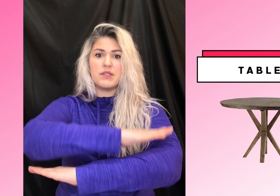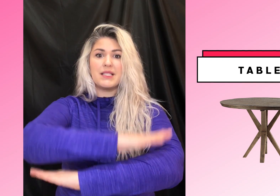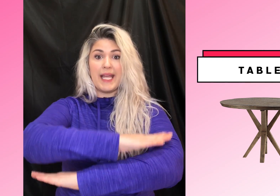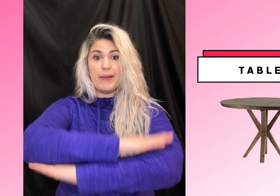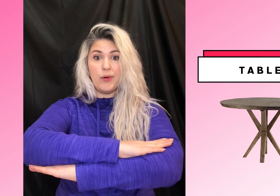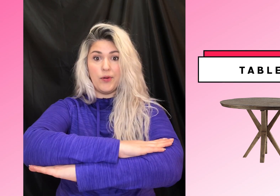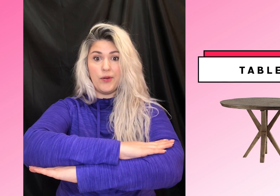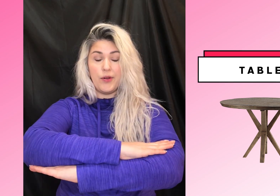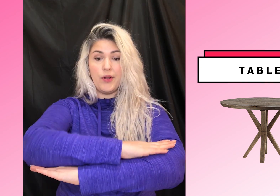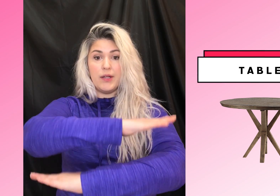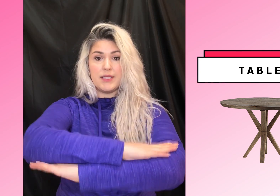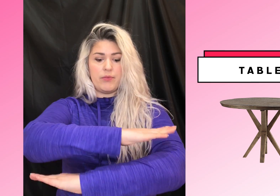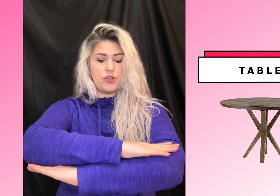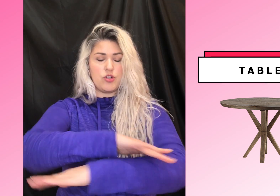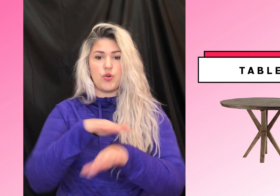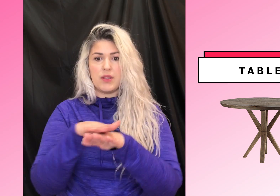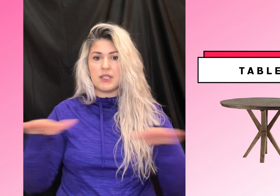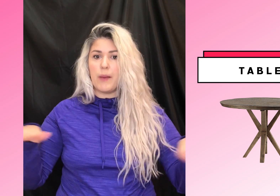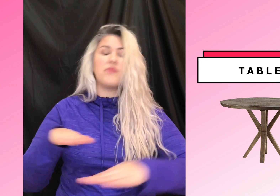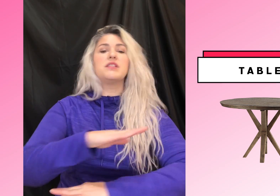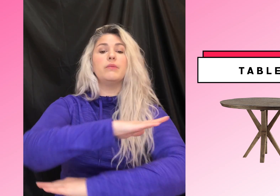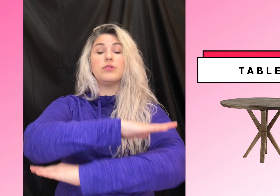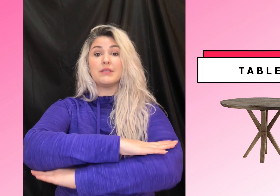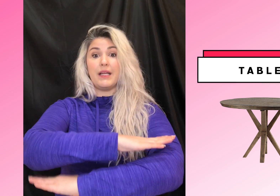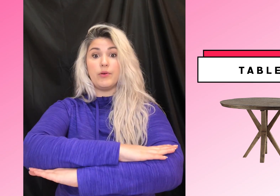table, table. So you're showing the top of the table table.